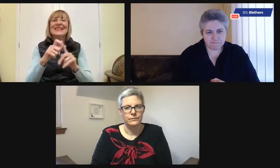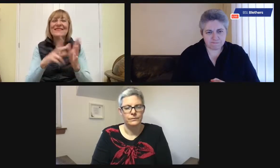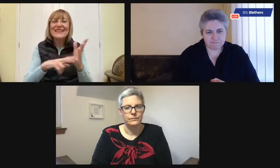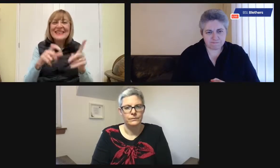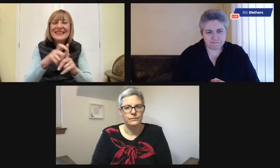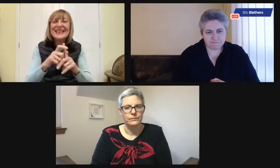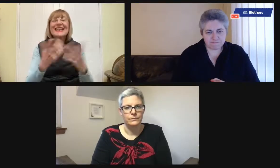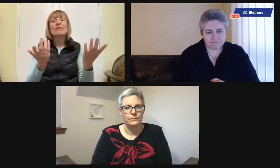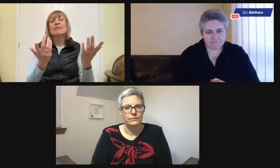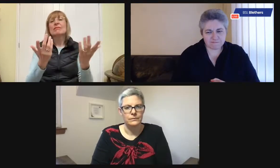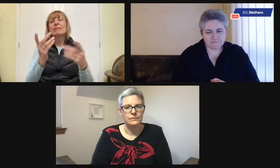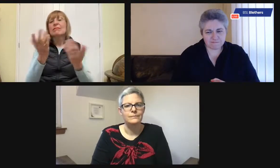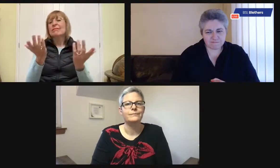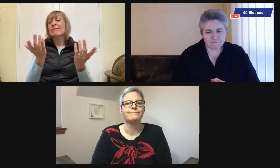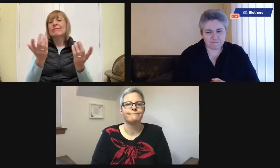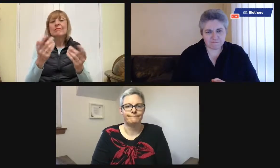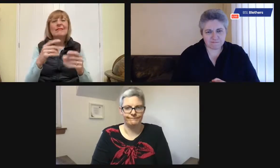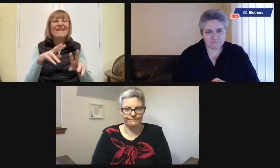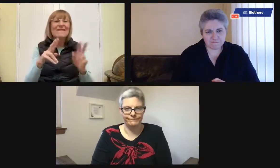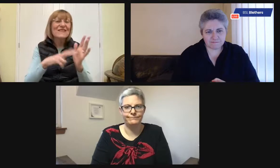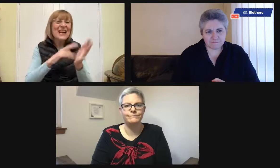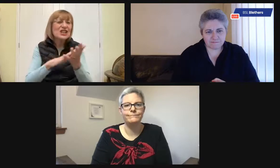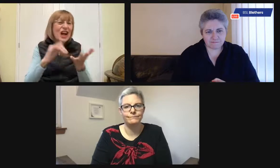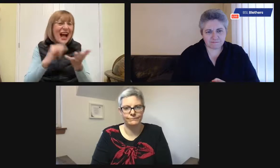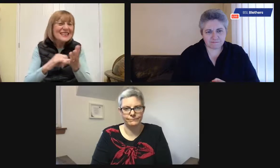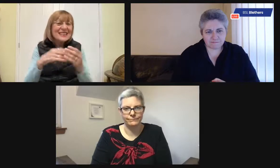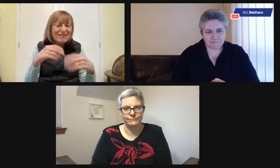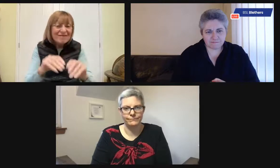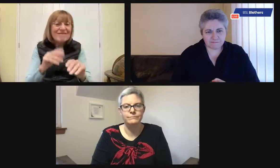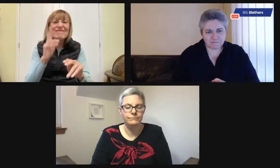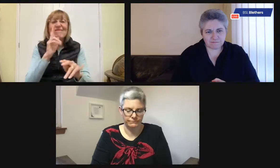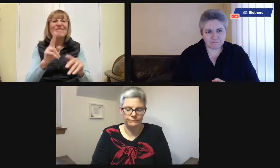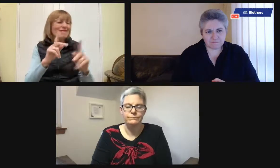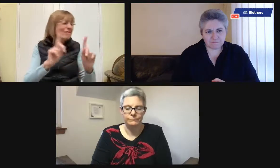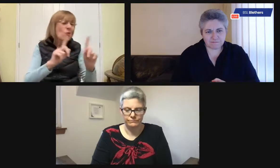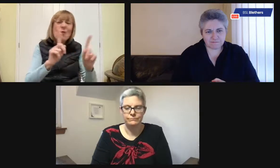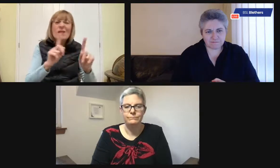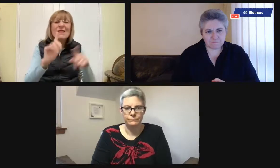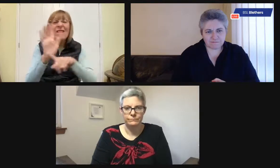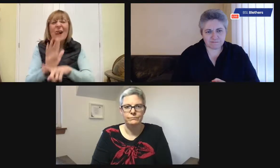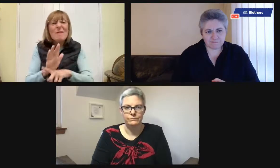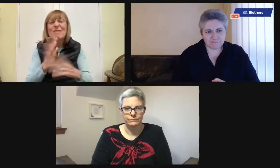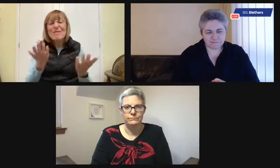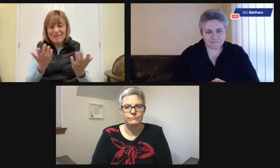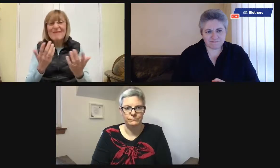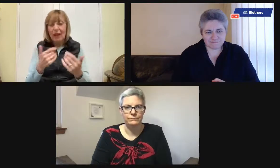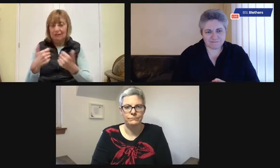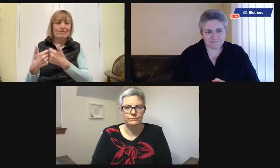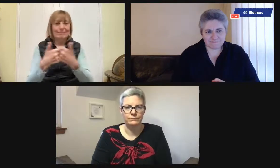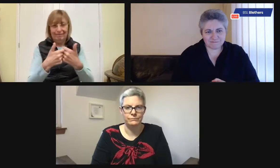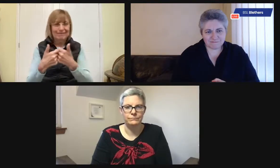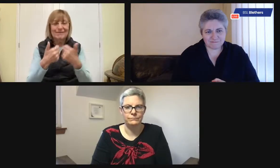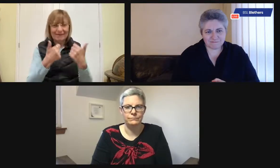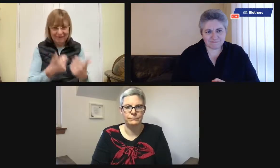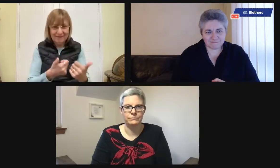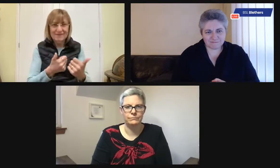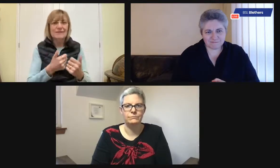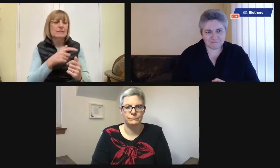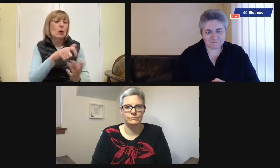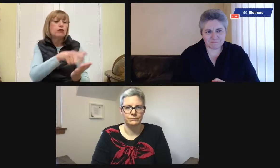help my mom watching DVDs, or even old VHSs, you know, to watch a film